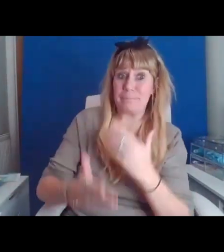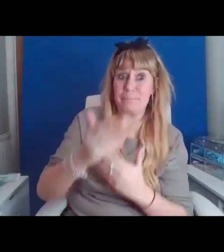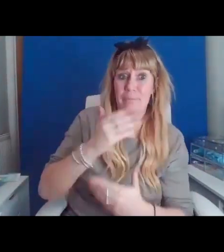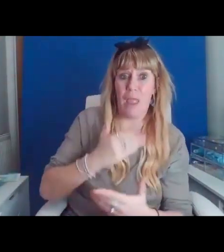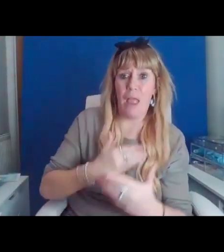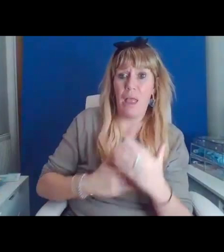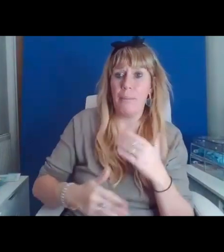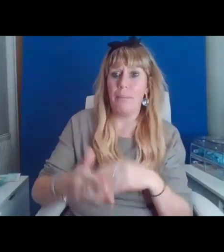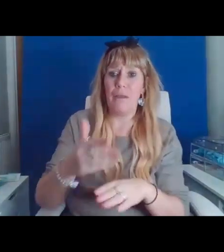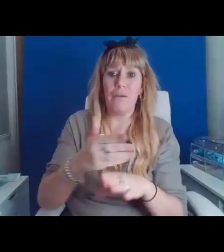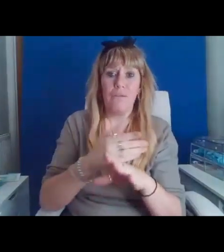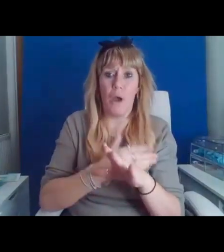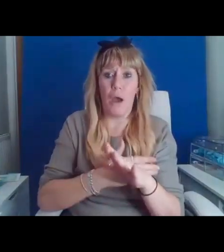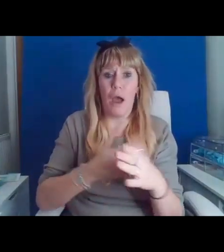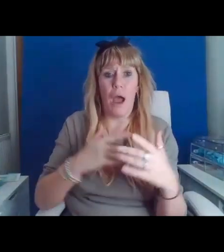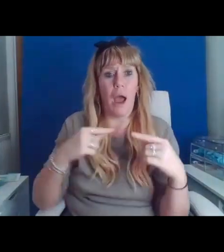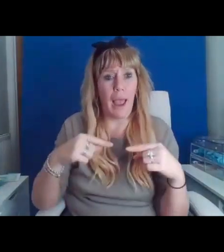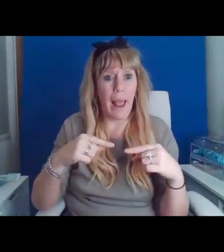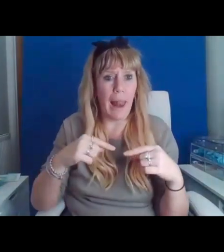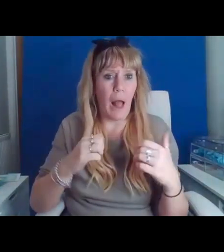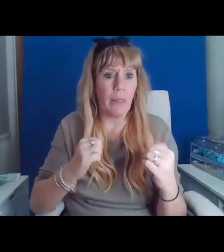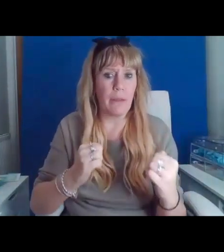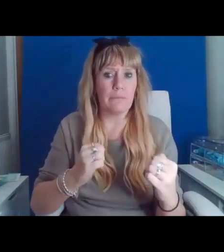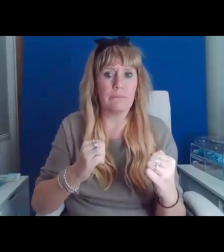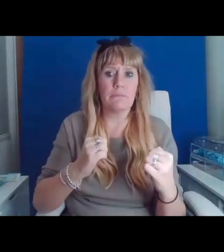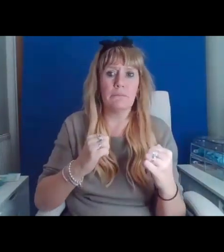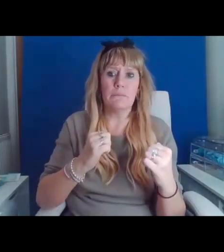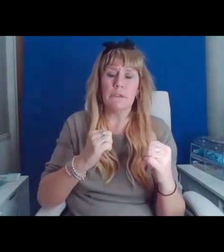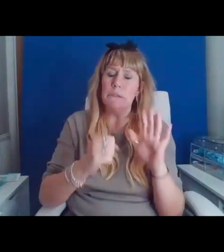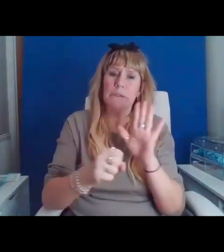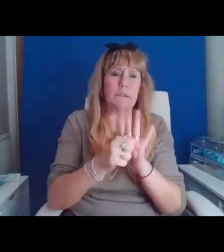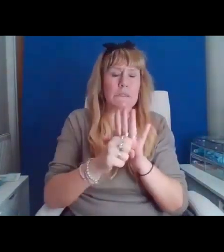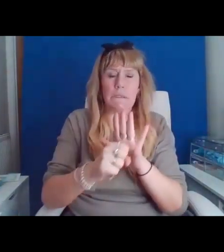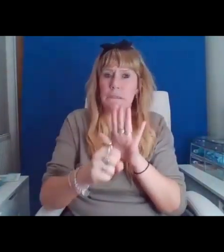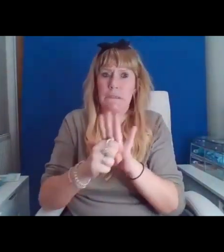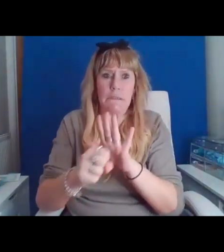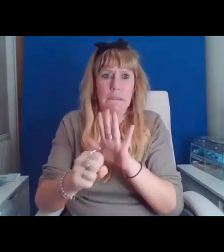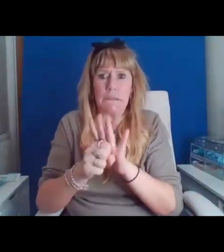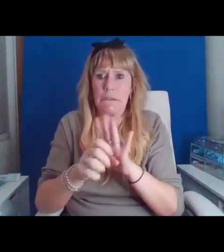run me on, into walls. Destruction. Walls hurt.